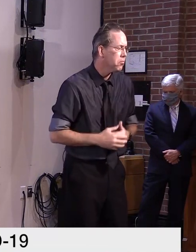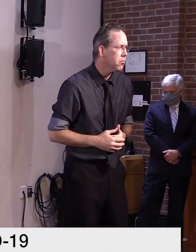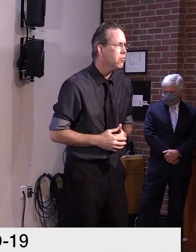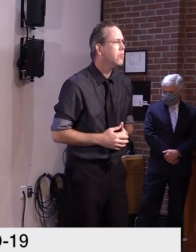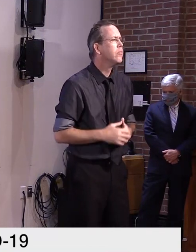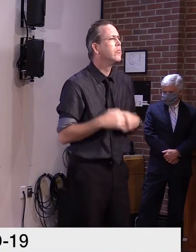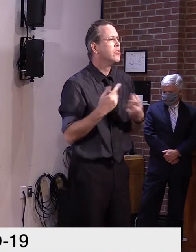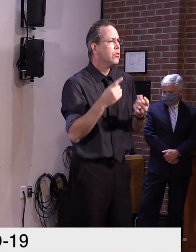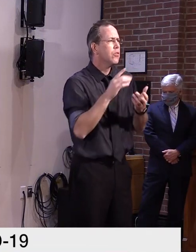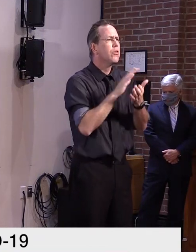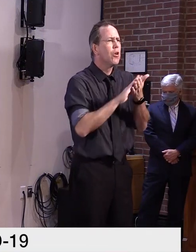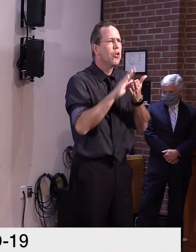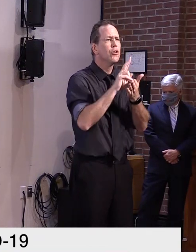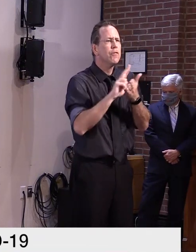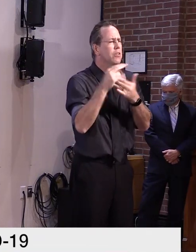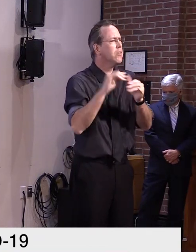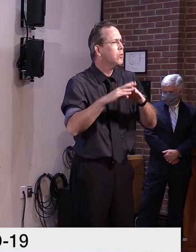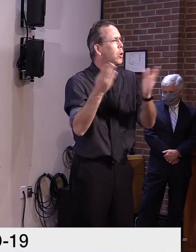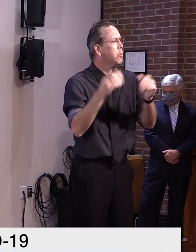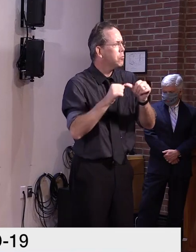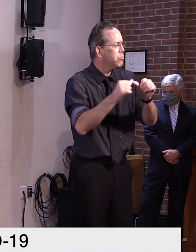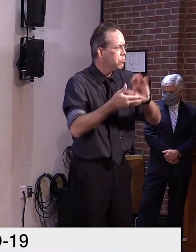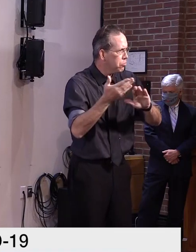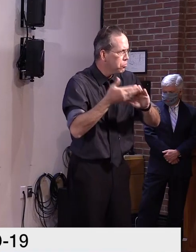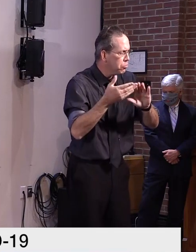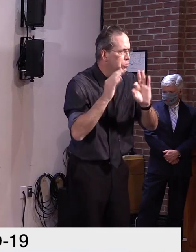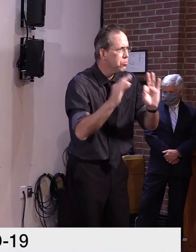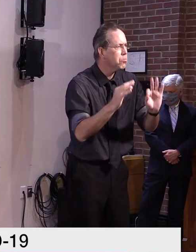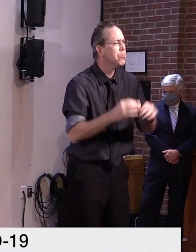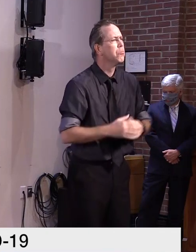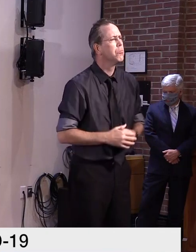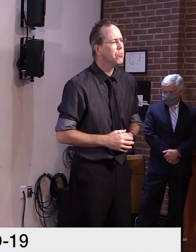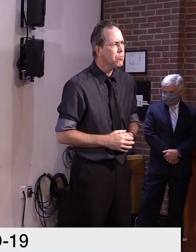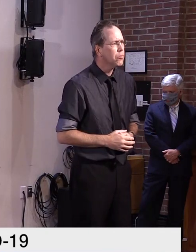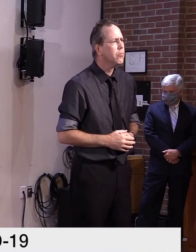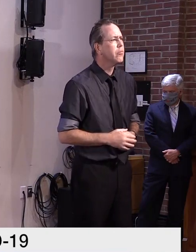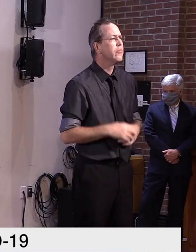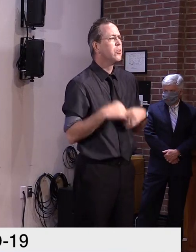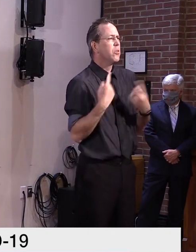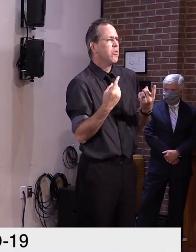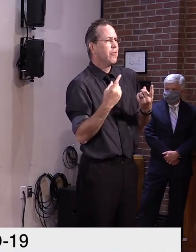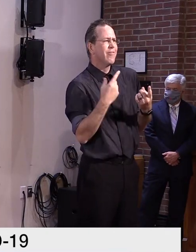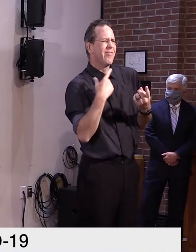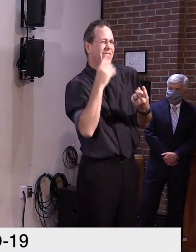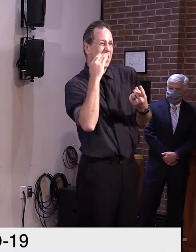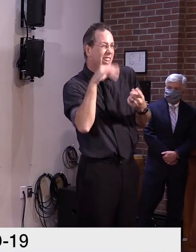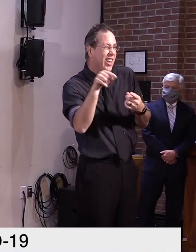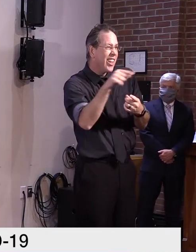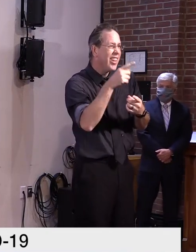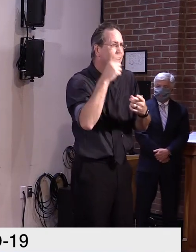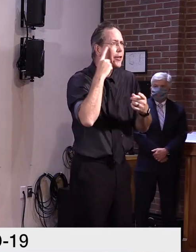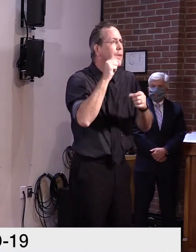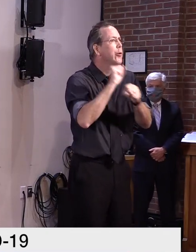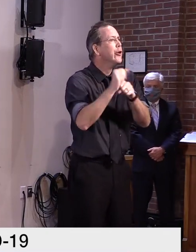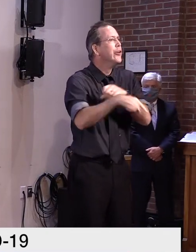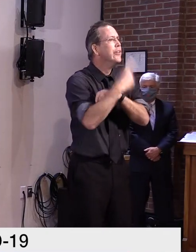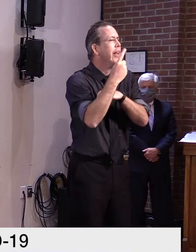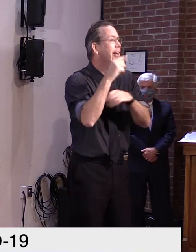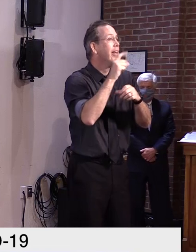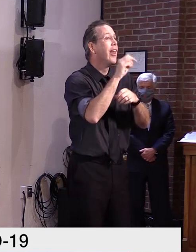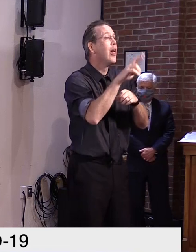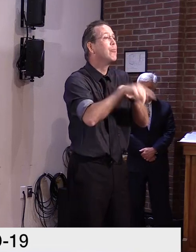continues in many places across the region as reactions from Labor Day will come in over the next few weeks as well.